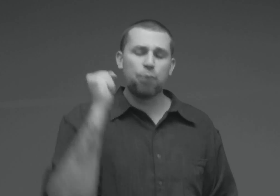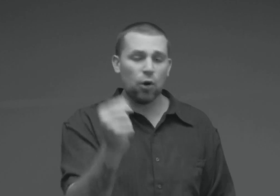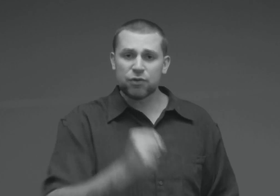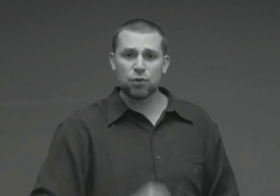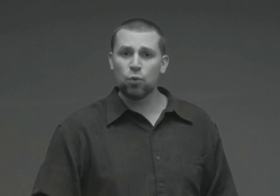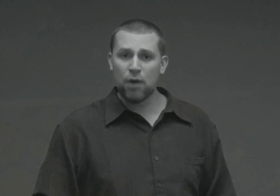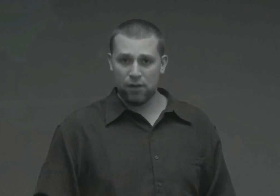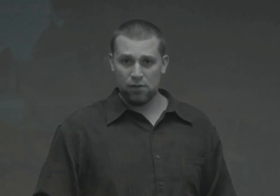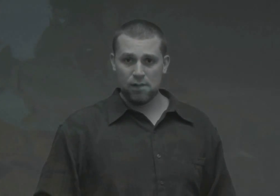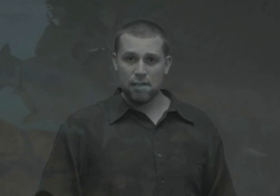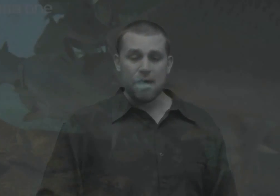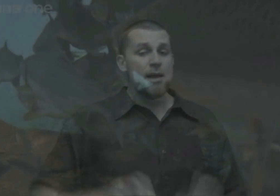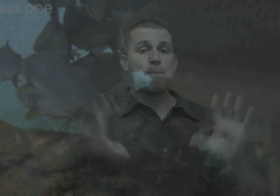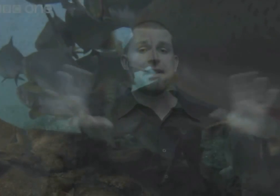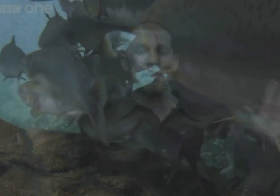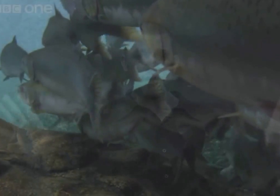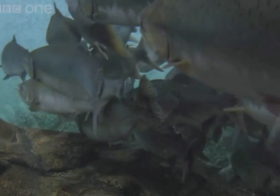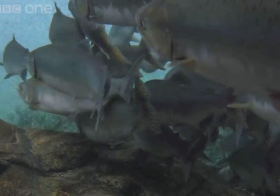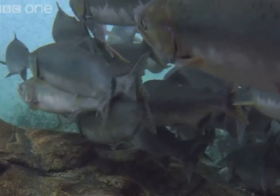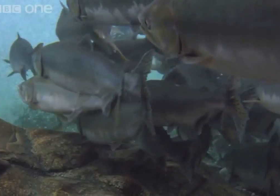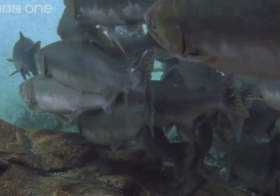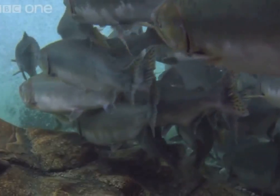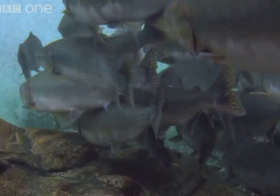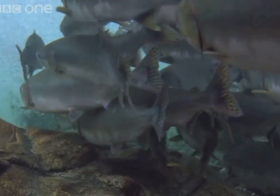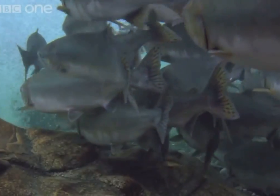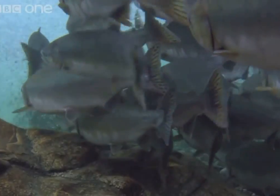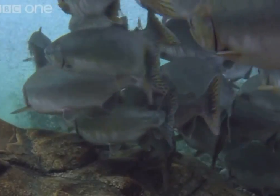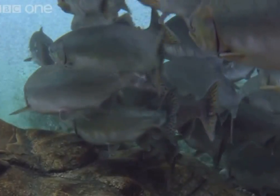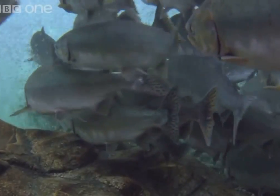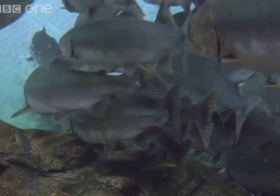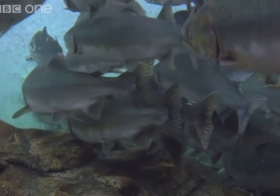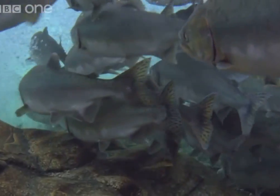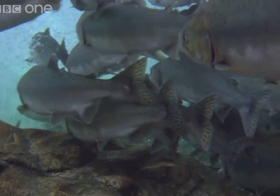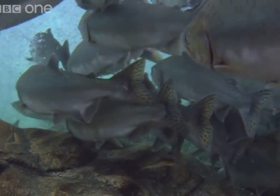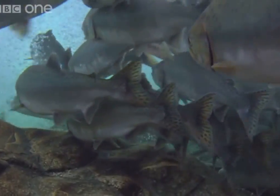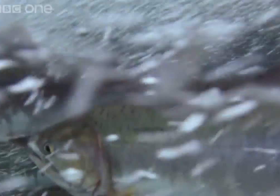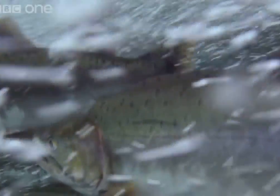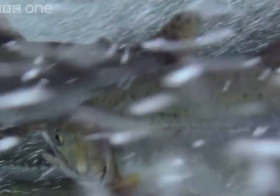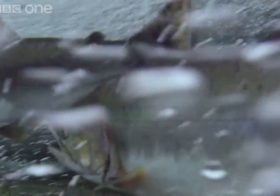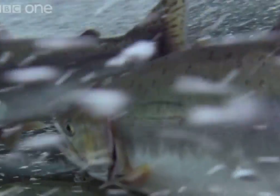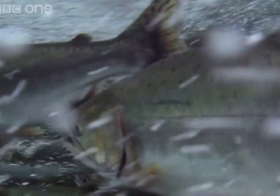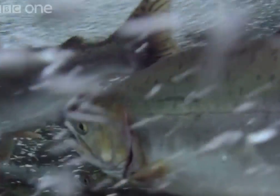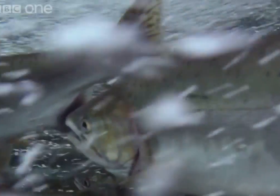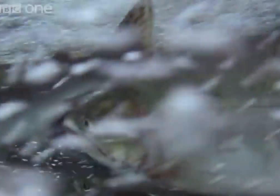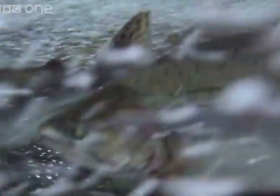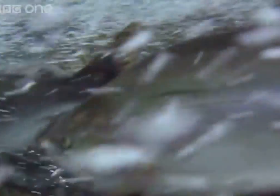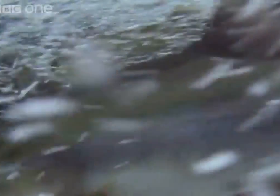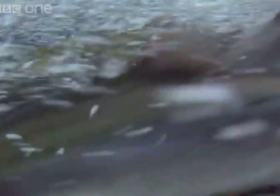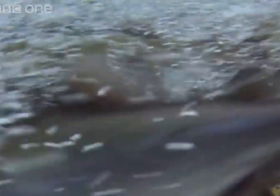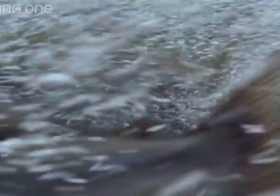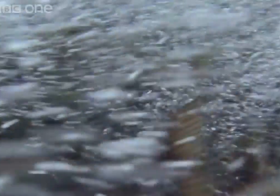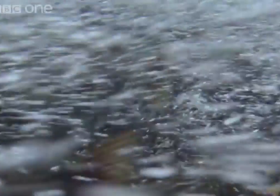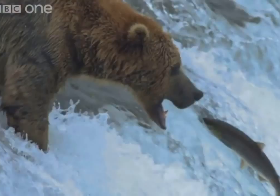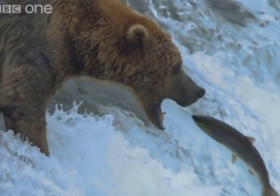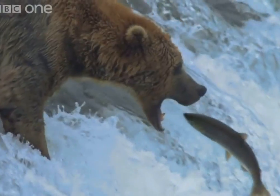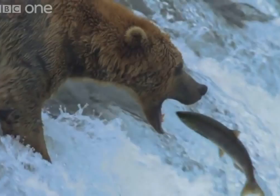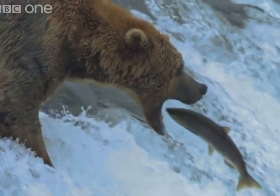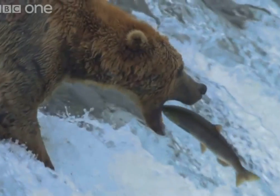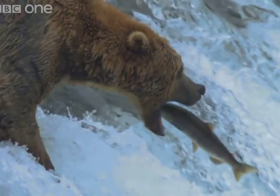personal will. Many a salmon do not make it back home. Many on the way are captured by predators and